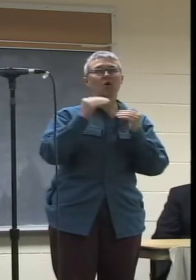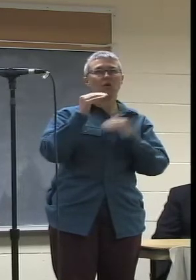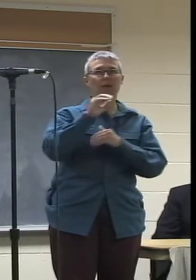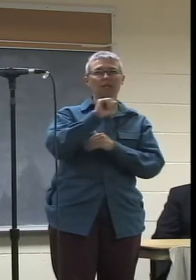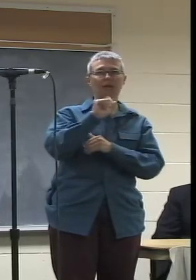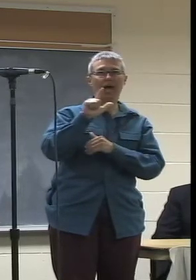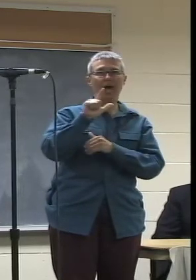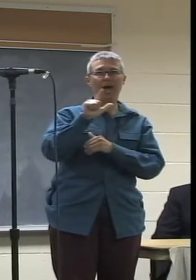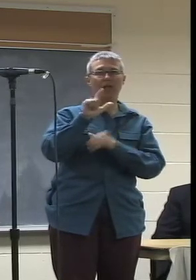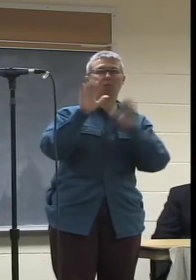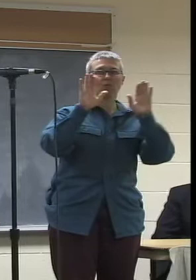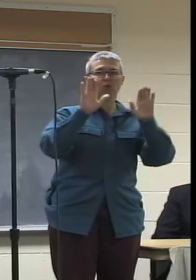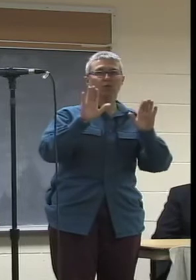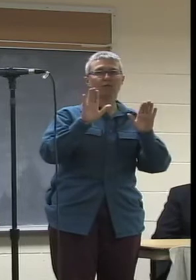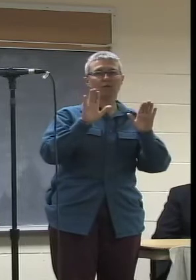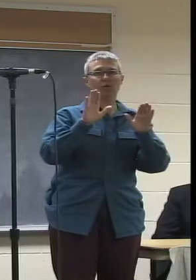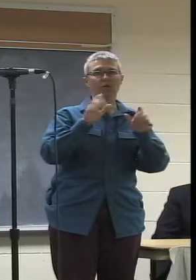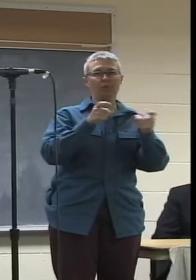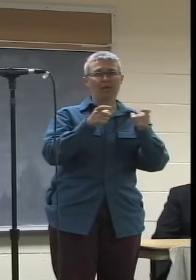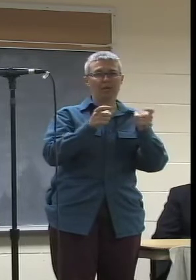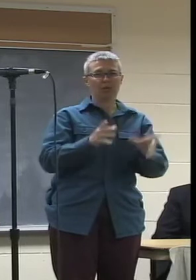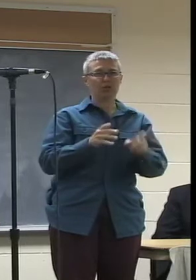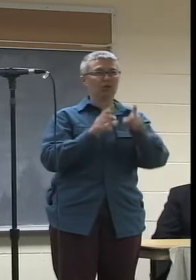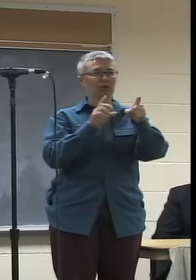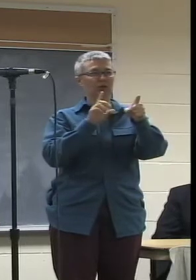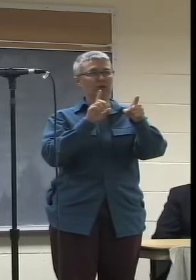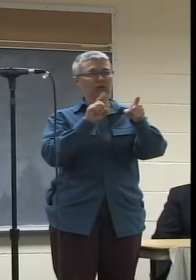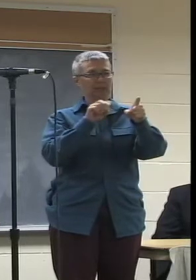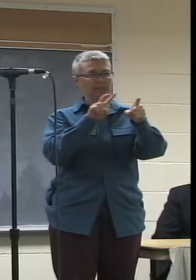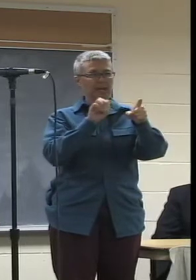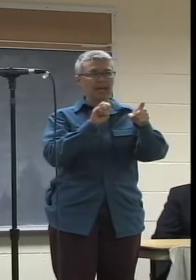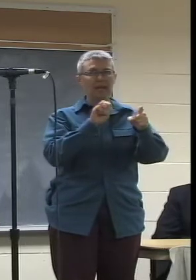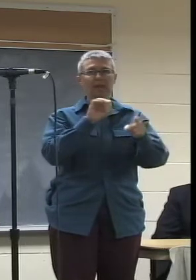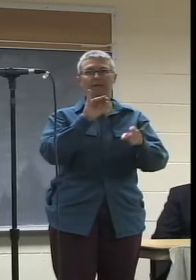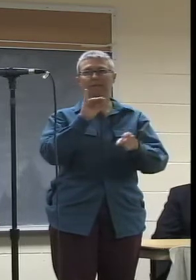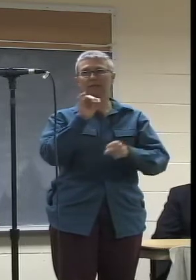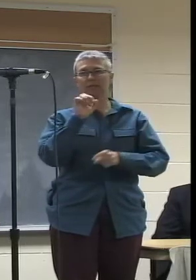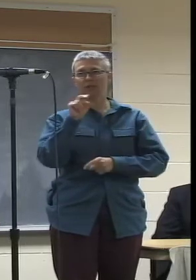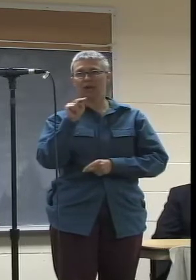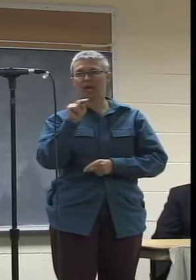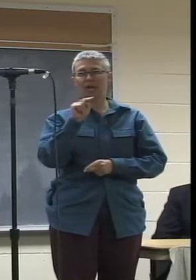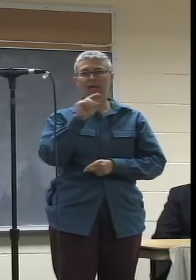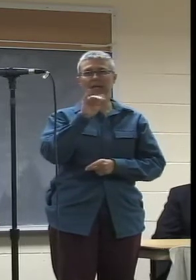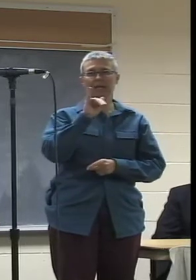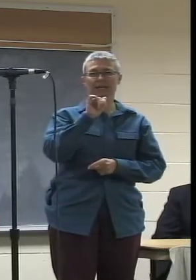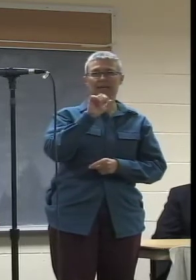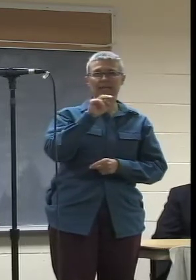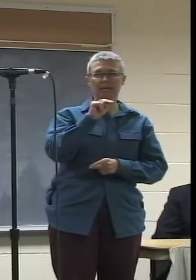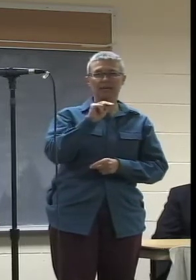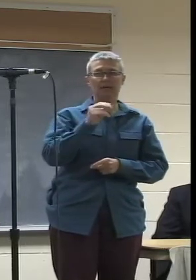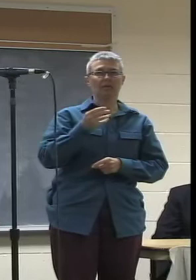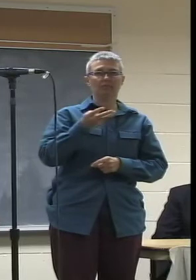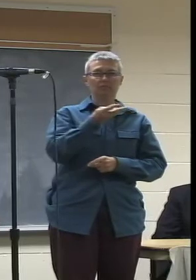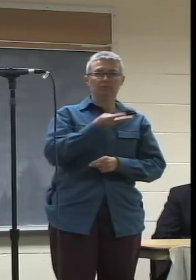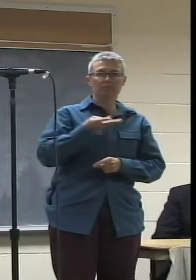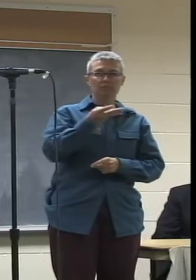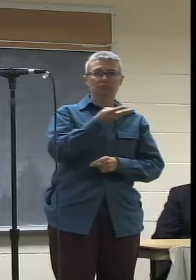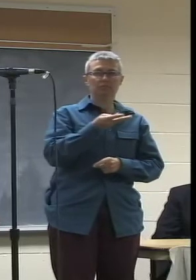manager. don't know where he is. But Dave and Jen and Ian, who are all here, have been really,